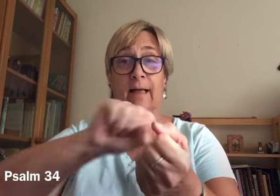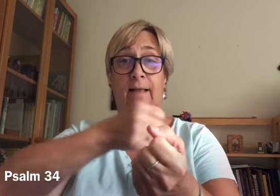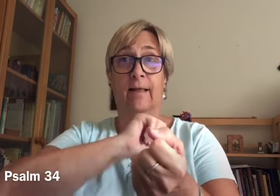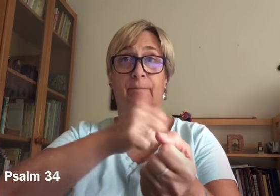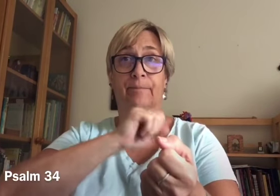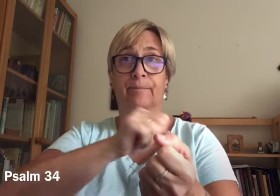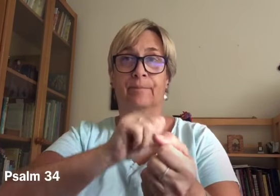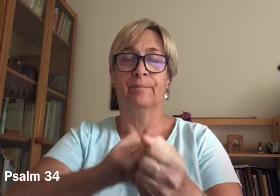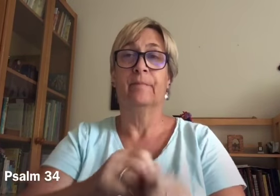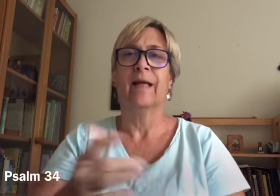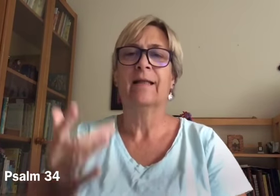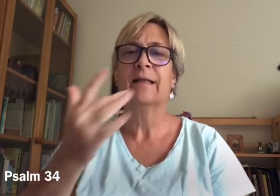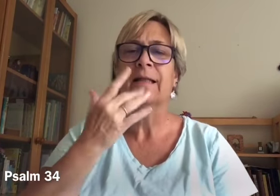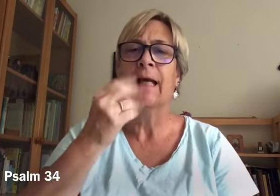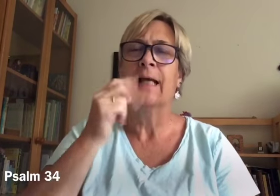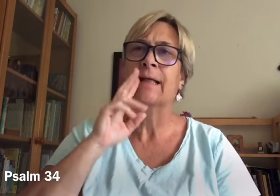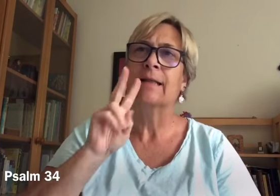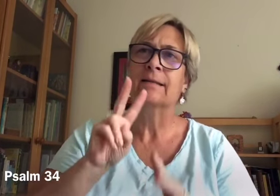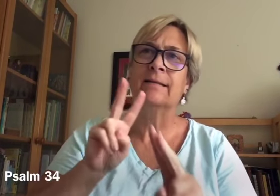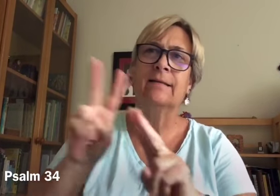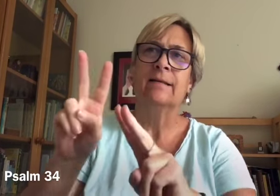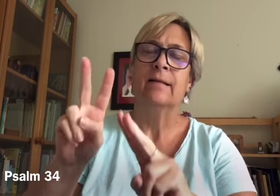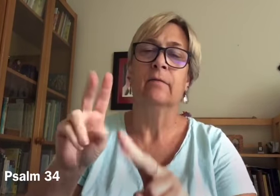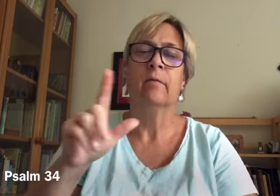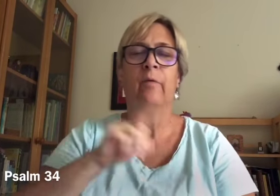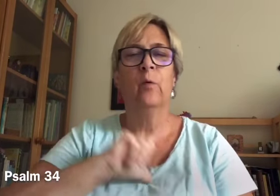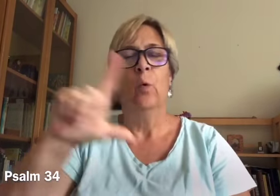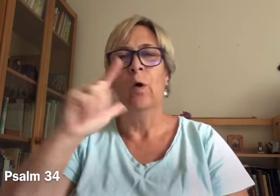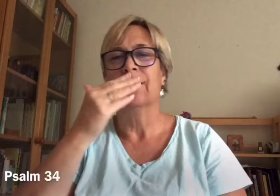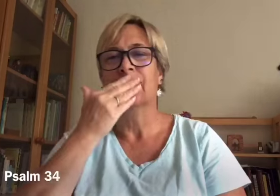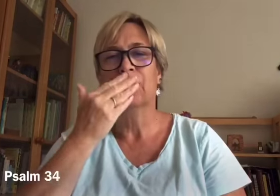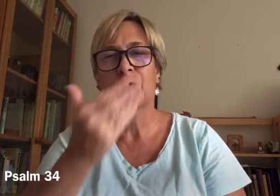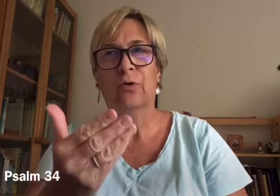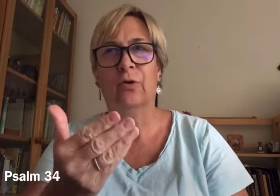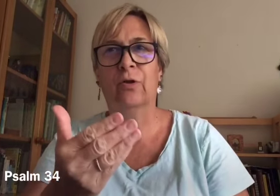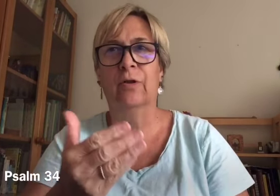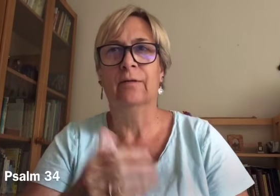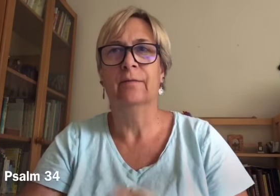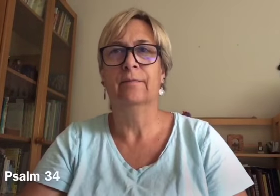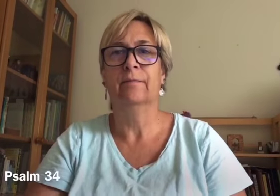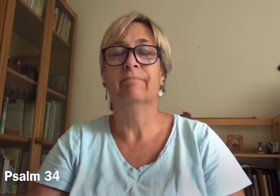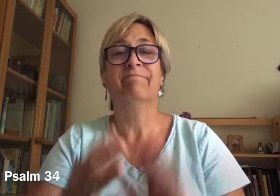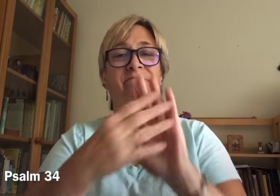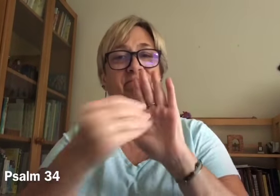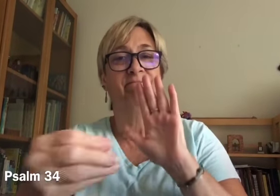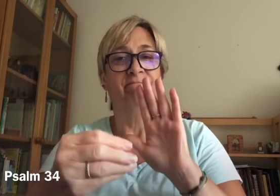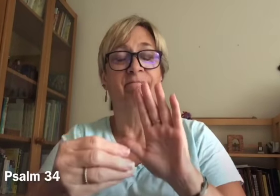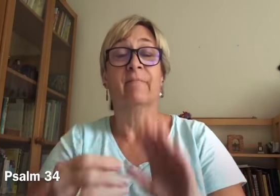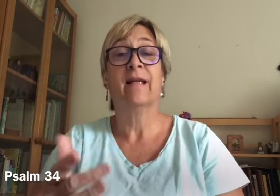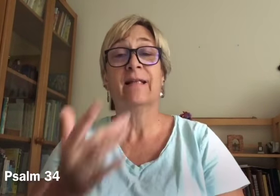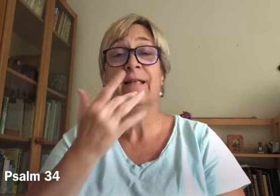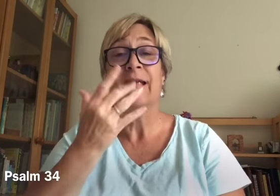Our responsorial psalm, taste and see the goodness of the Lord.